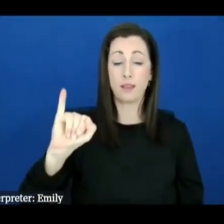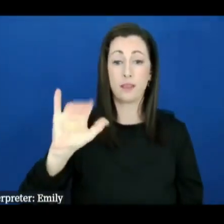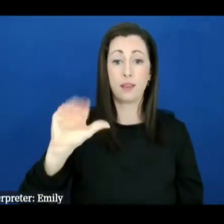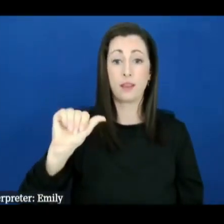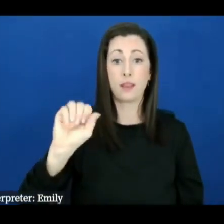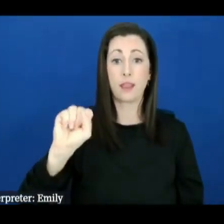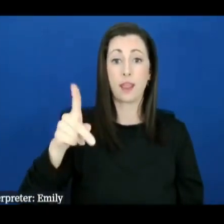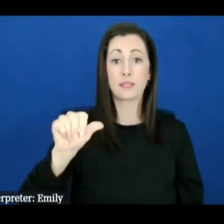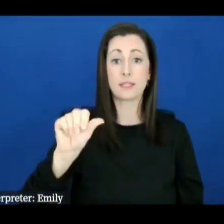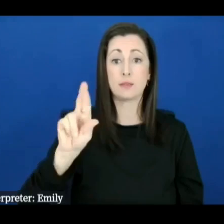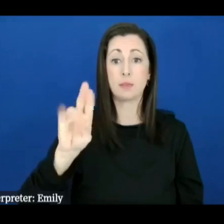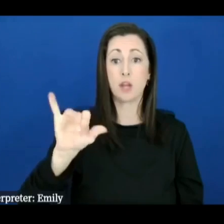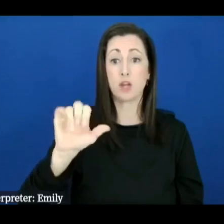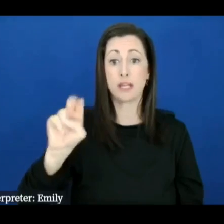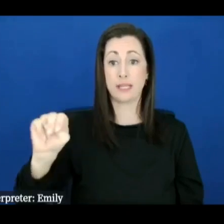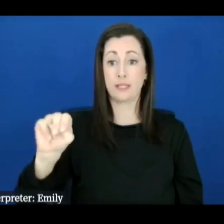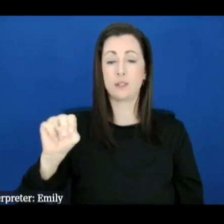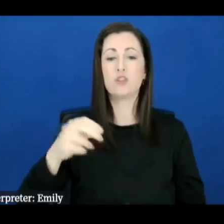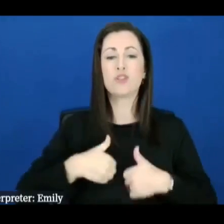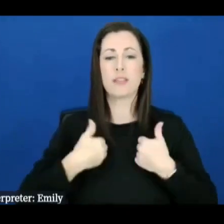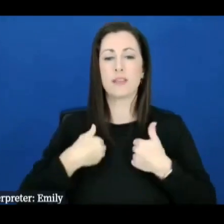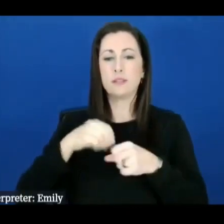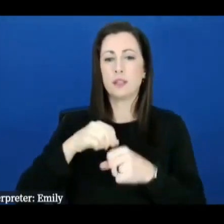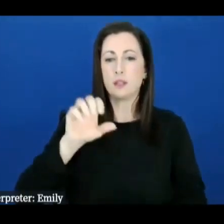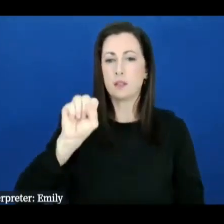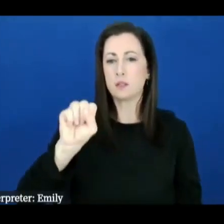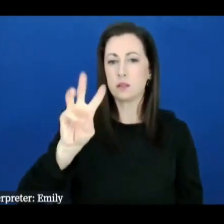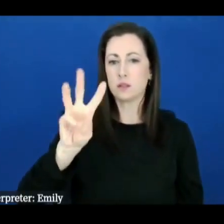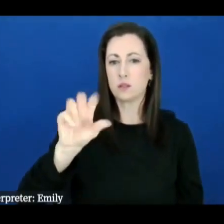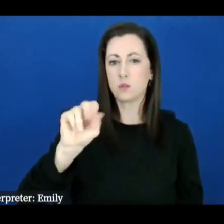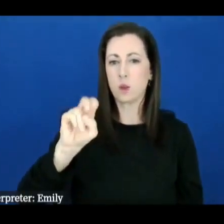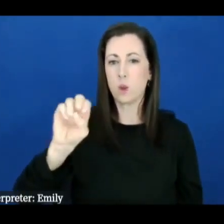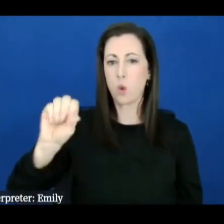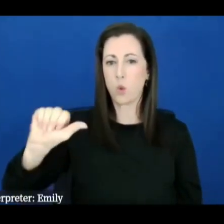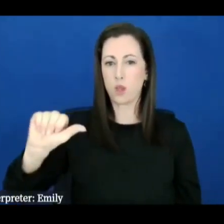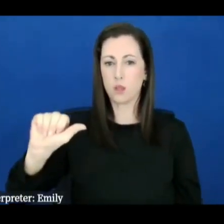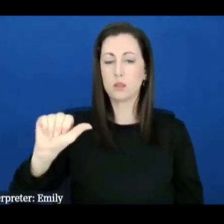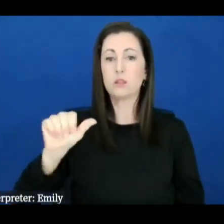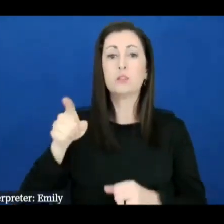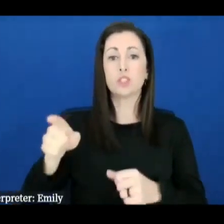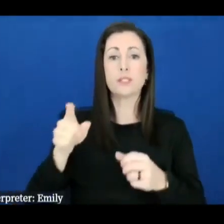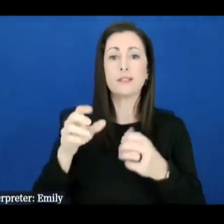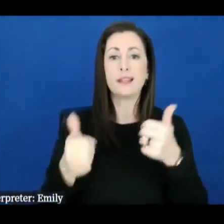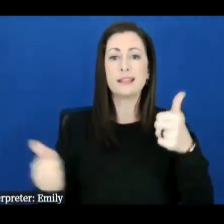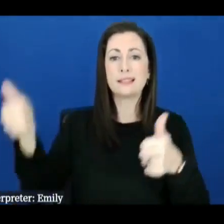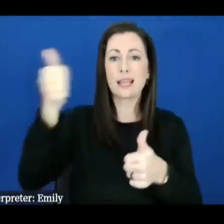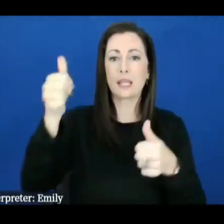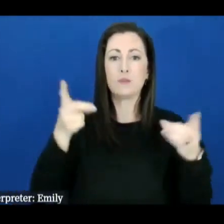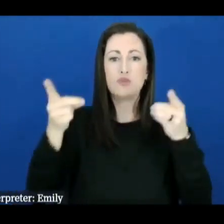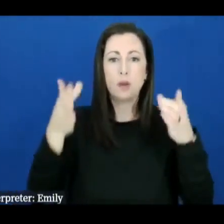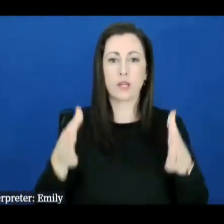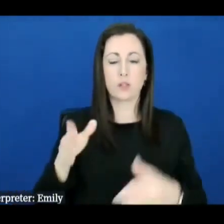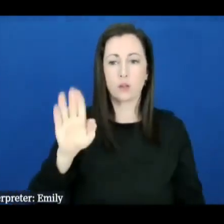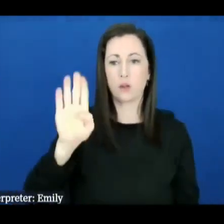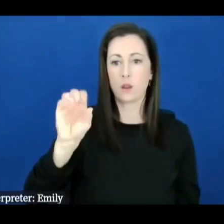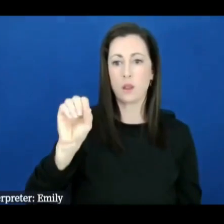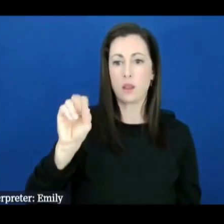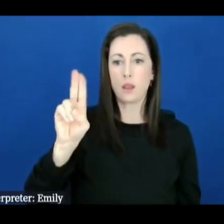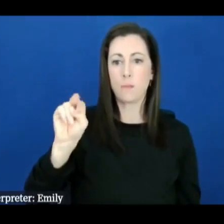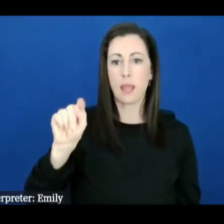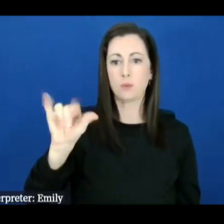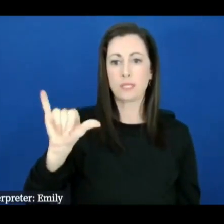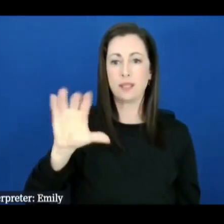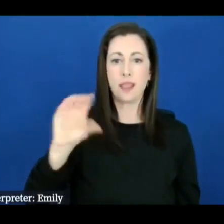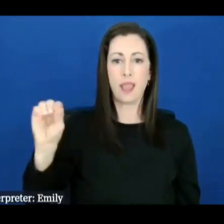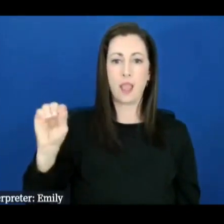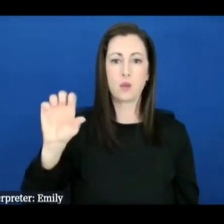a resident um she's also the founder and executive director of bounty and soul and she's going to share a little bit about how their operation